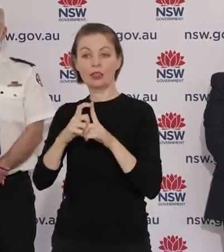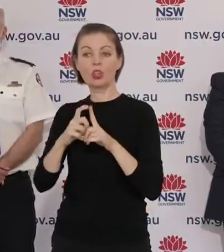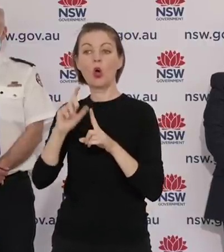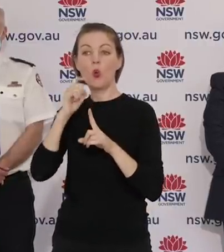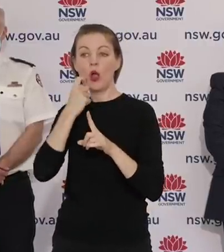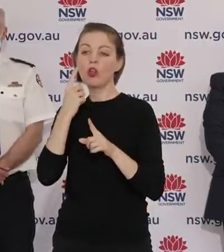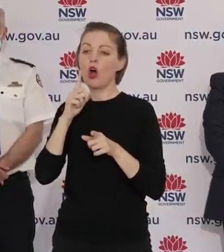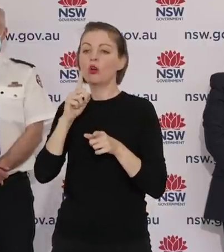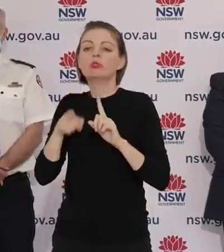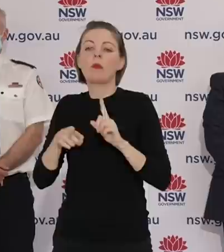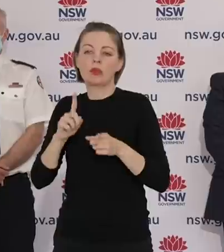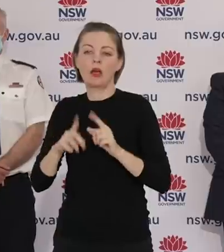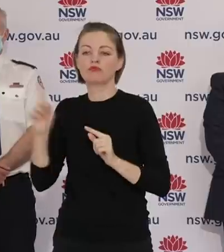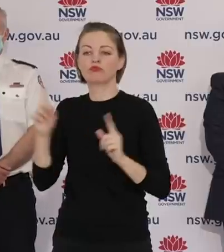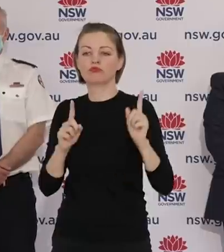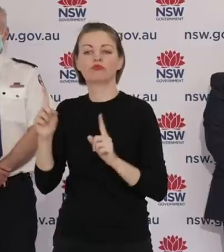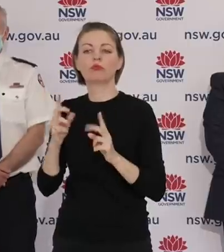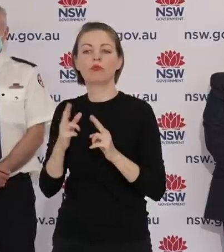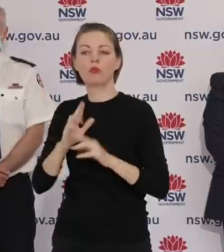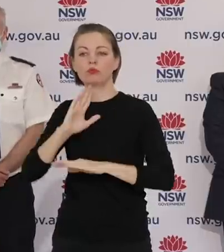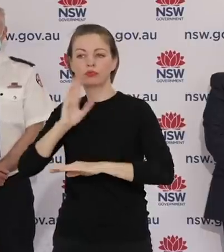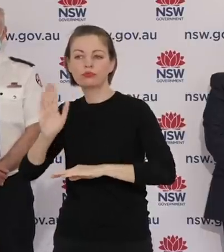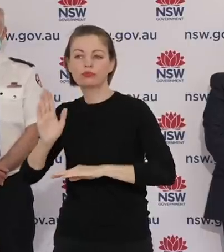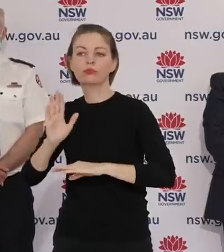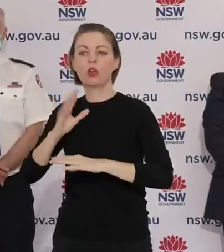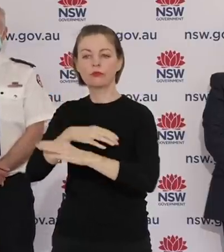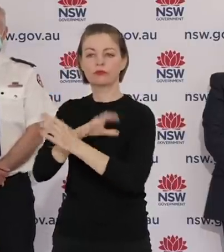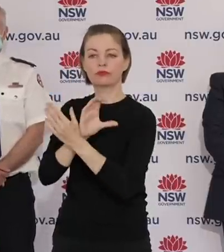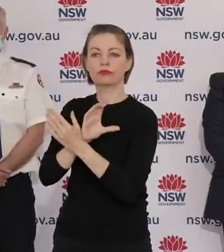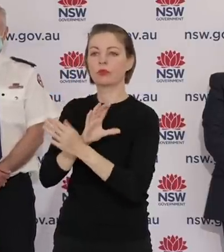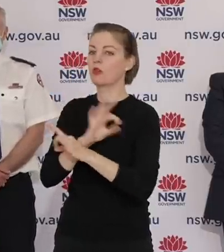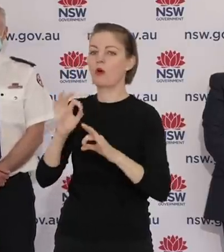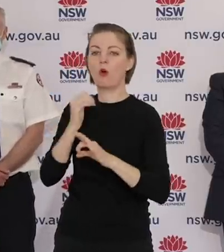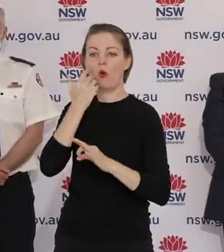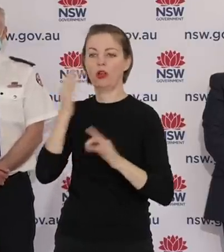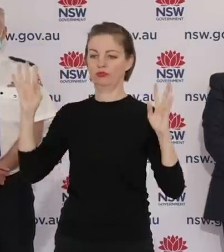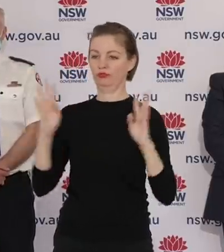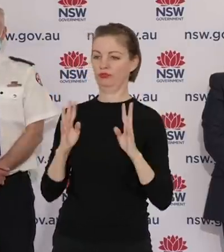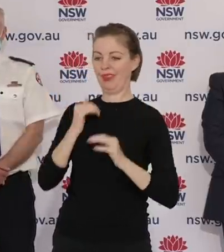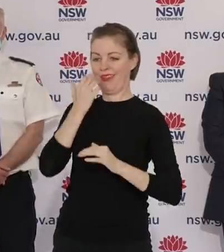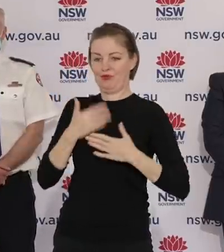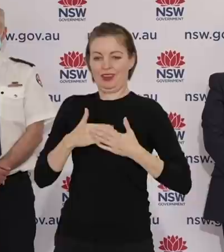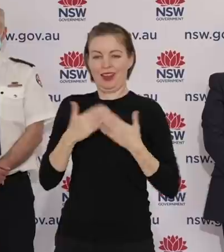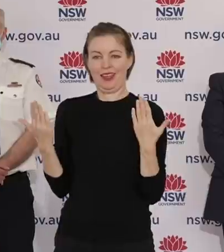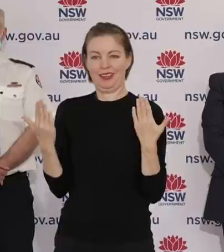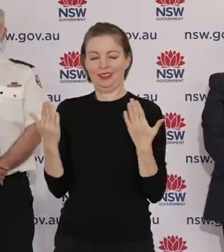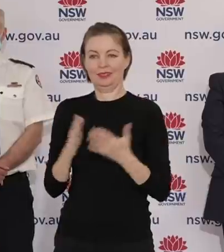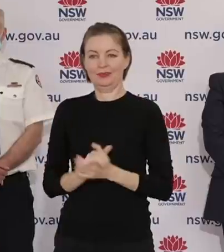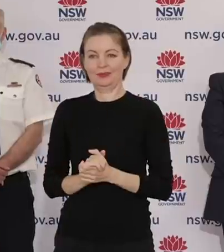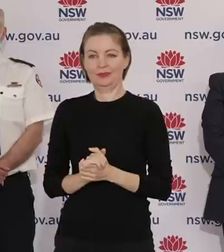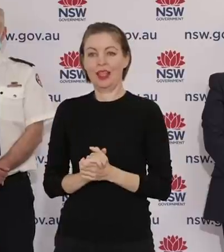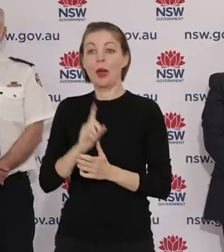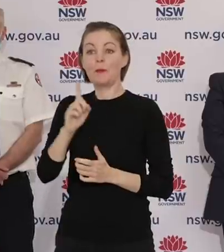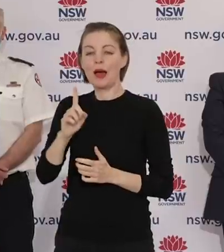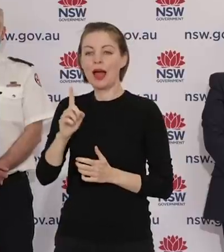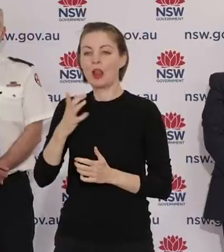needs basis. But I just want to give this strongest message if I can and that is we can't afford to have people let down